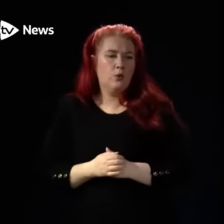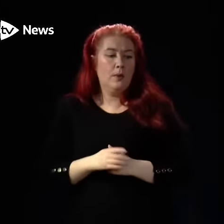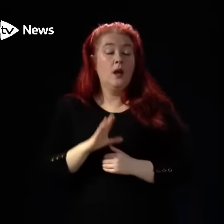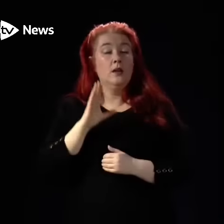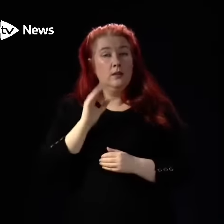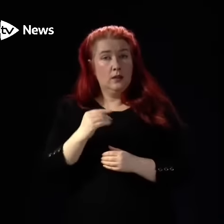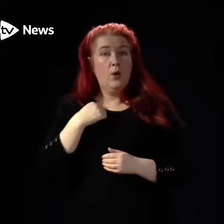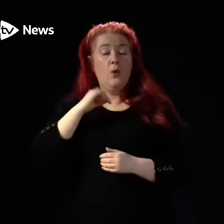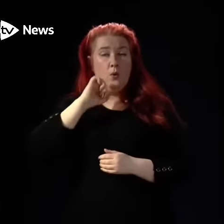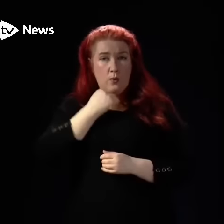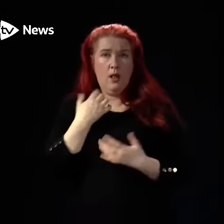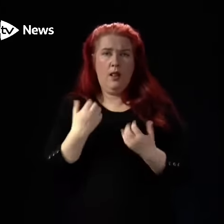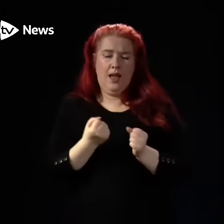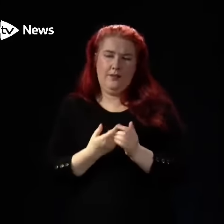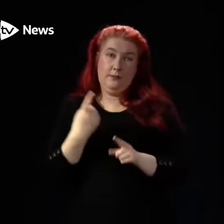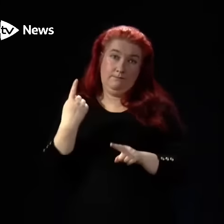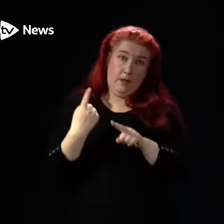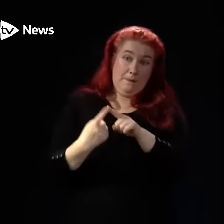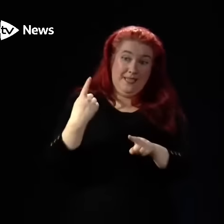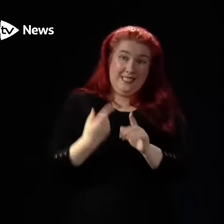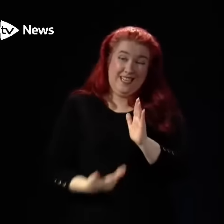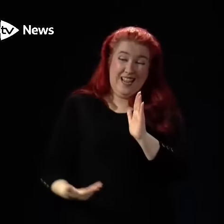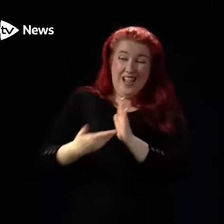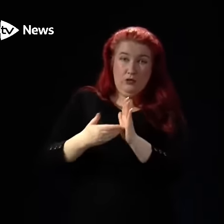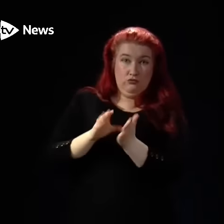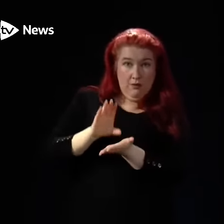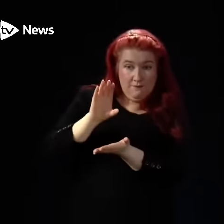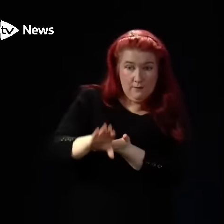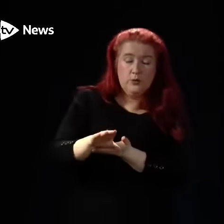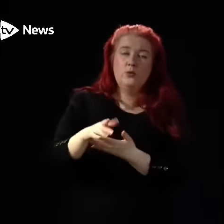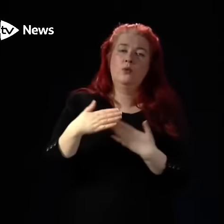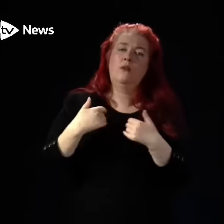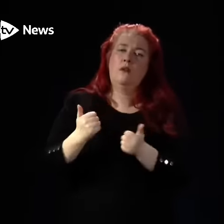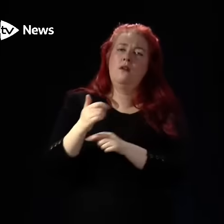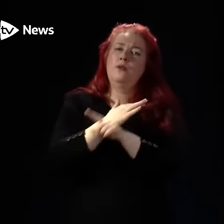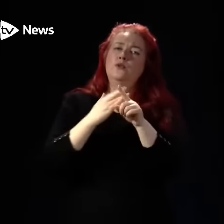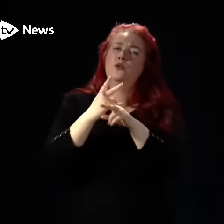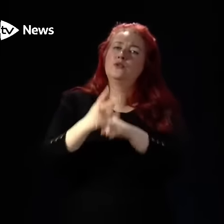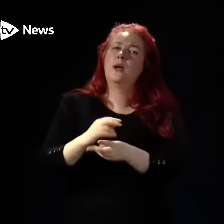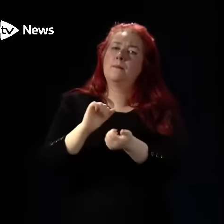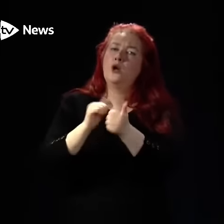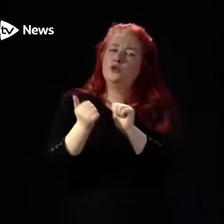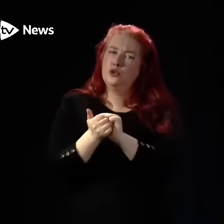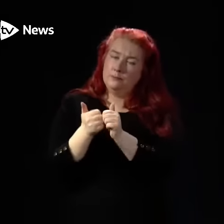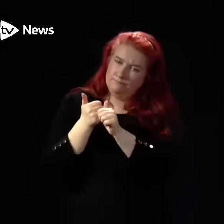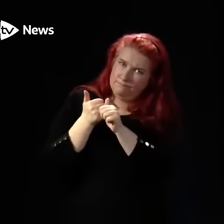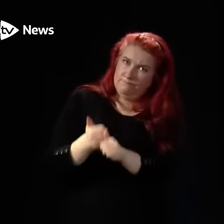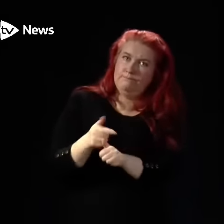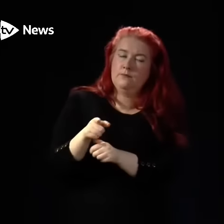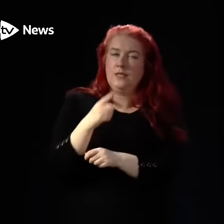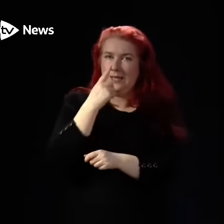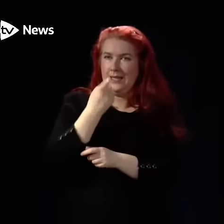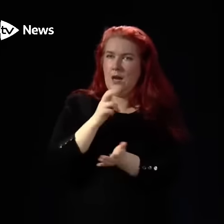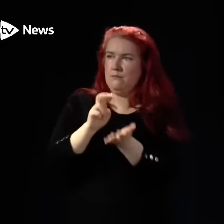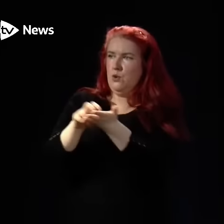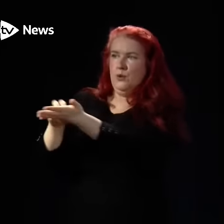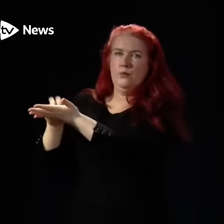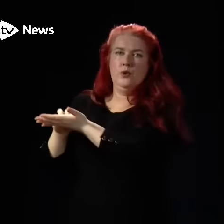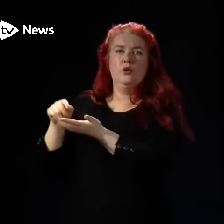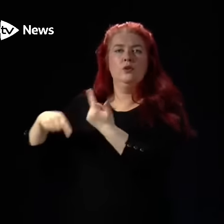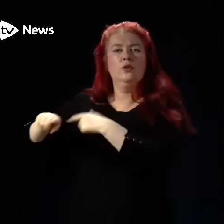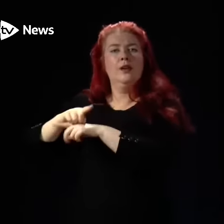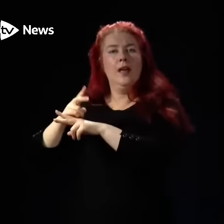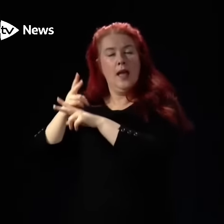providing immediate extra funding to health and social care partnerships to support the booking of additional care home beds